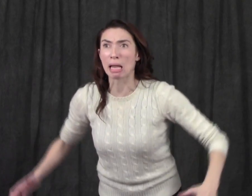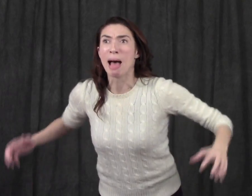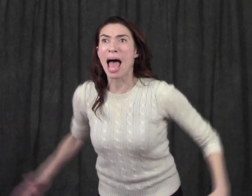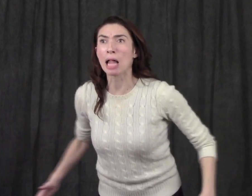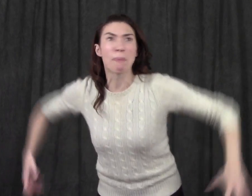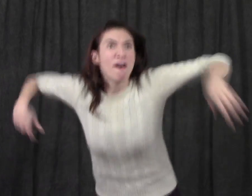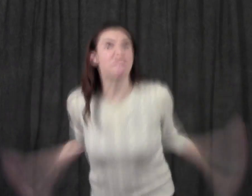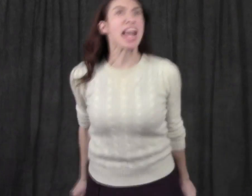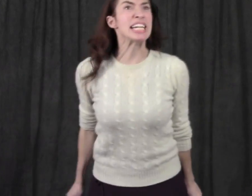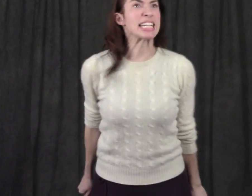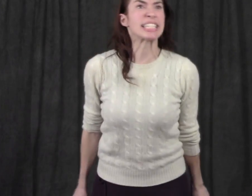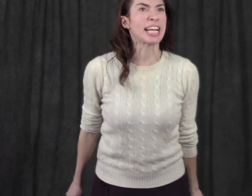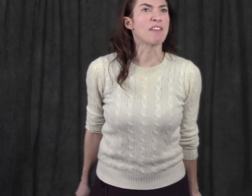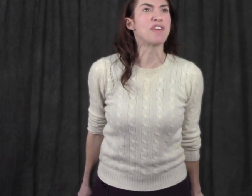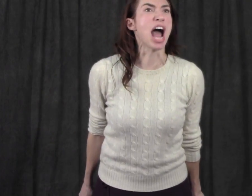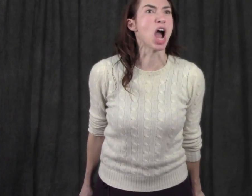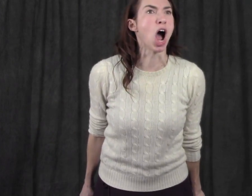tell them, help, lead us to get fire!